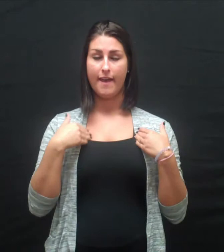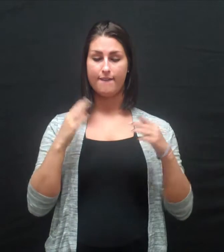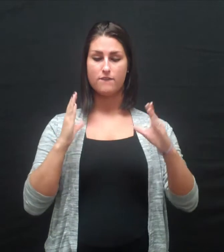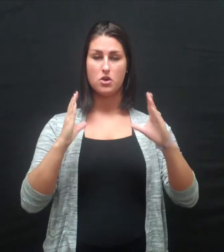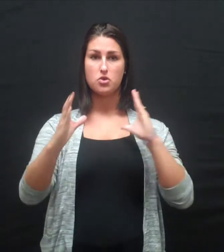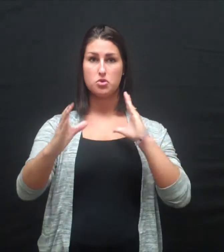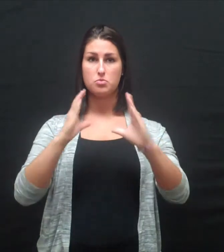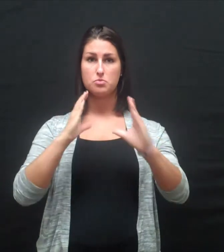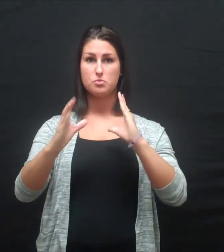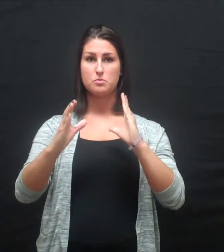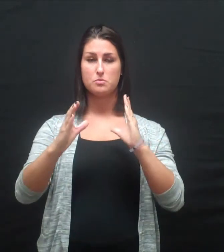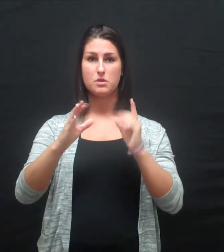occupation.